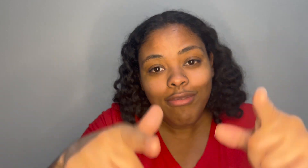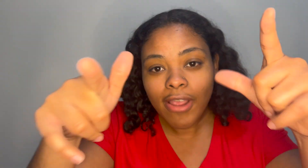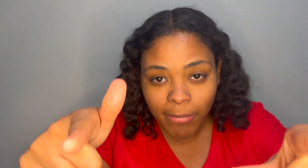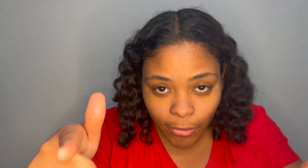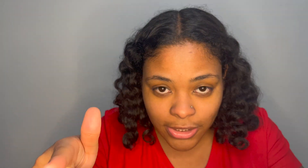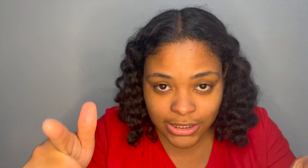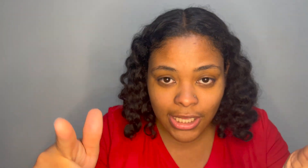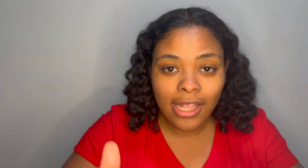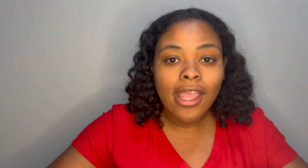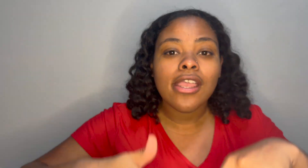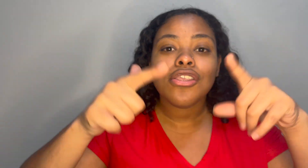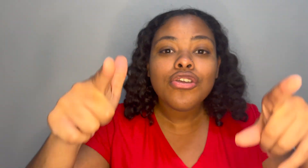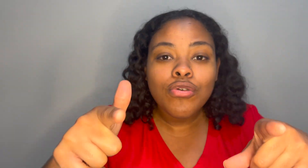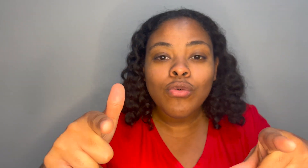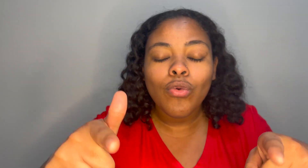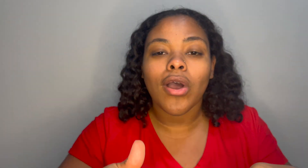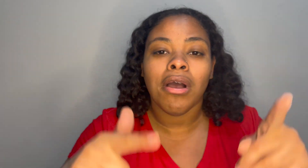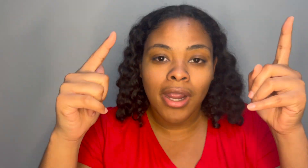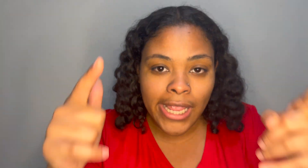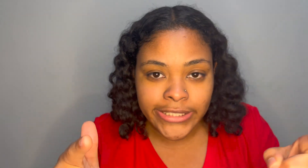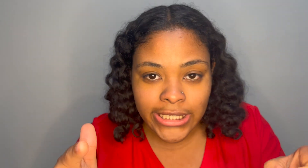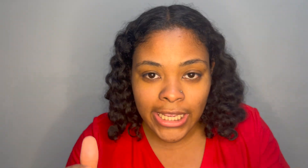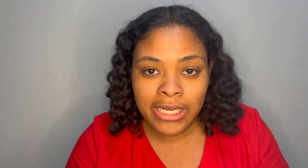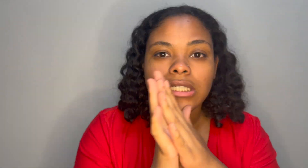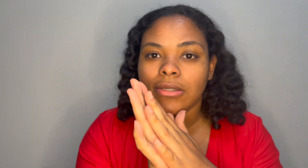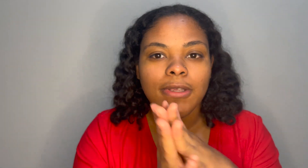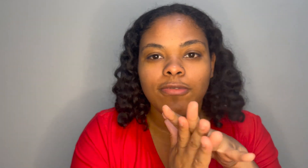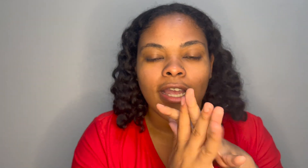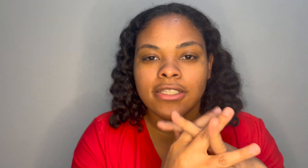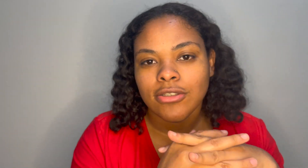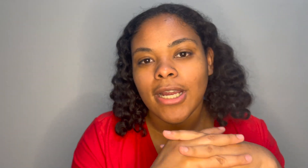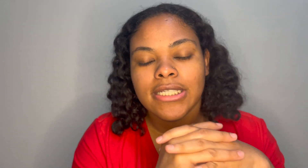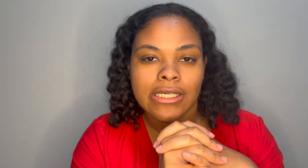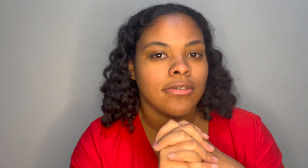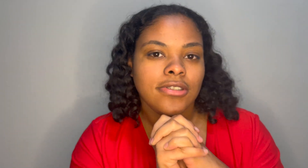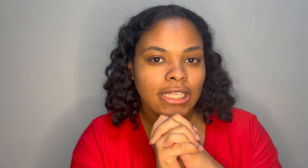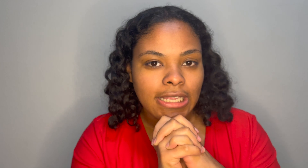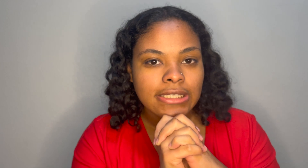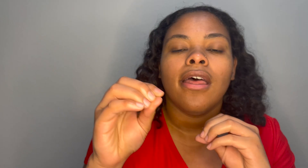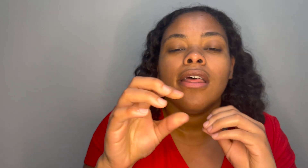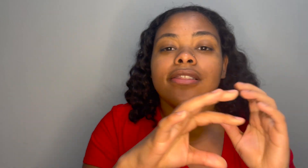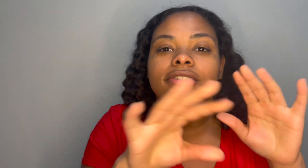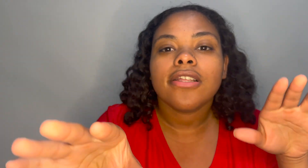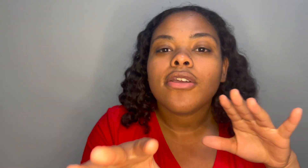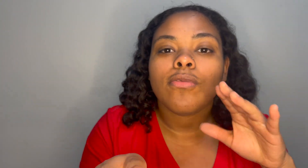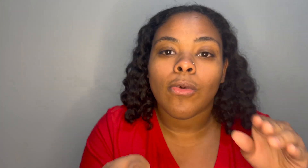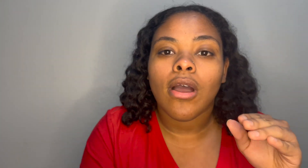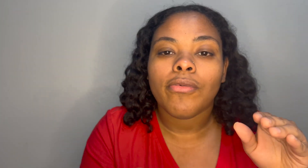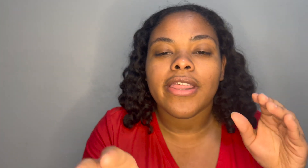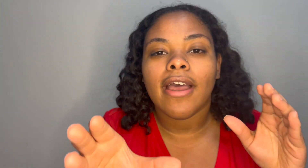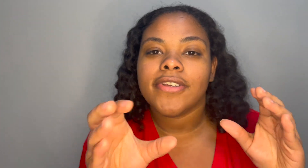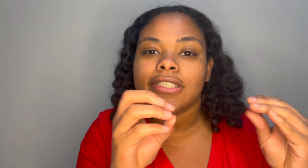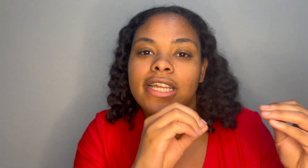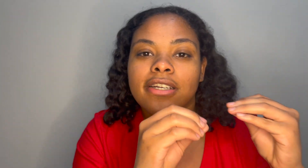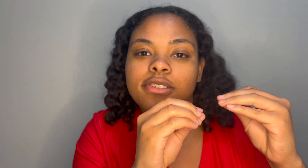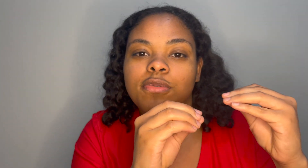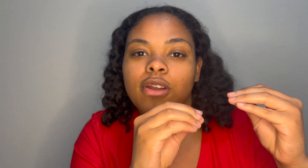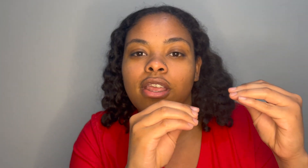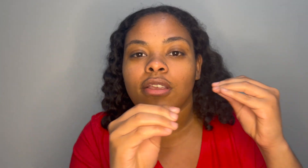family oriented you are educated it should be fine to write down those things there's nothing wrong with having standards for a